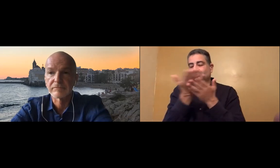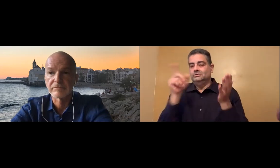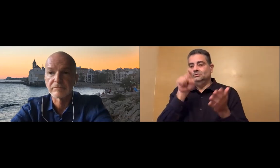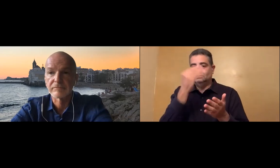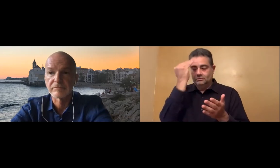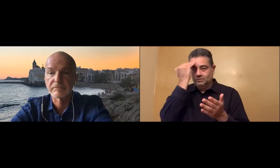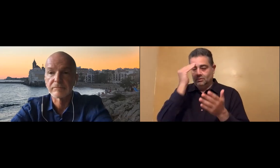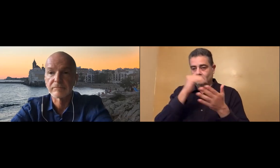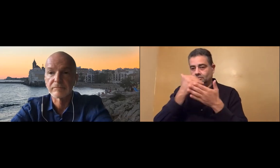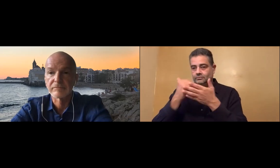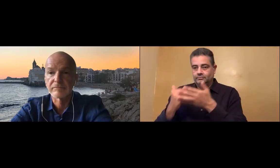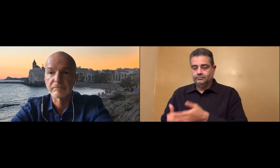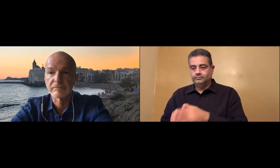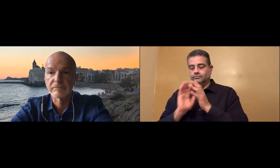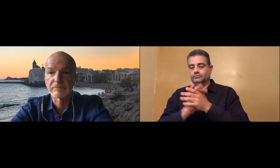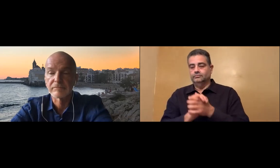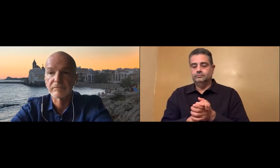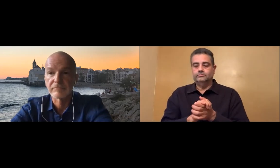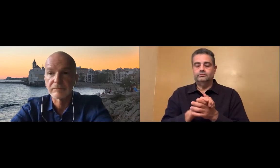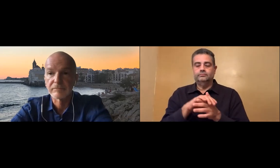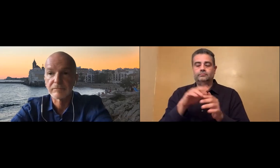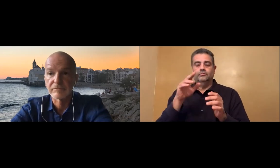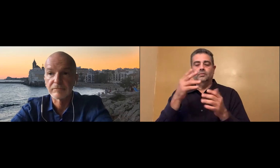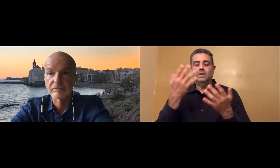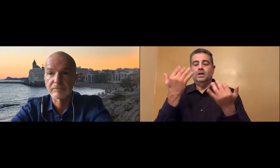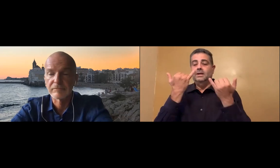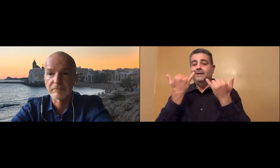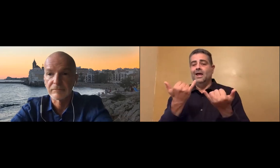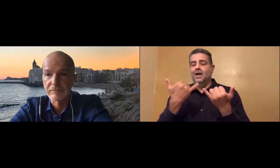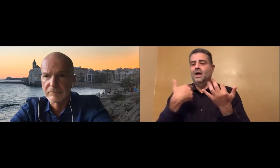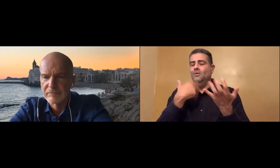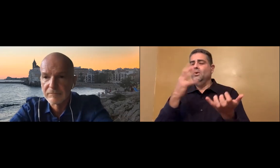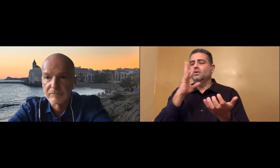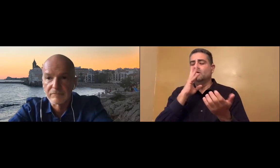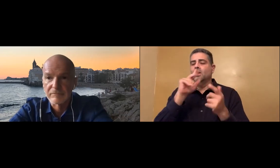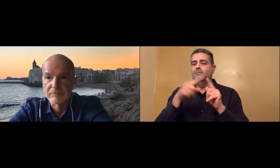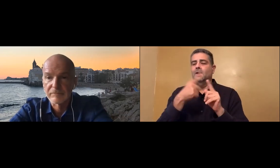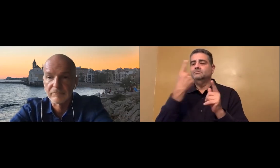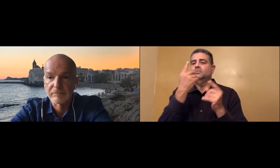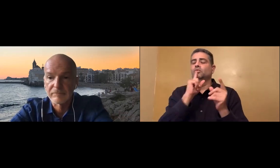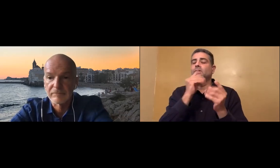There are a few particular things that you have to know and do in order to get the software.